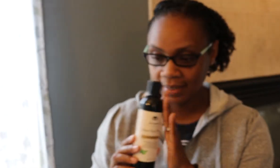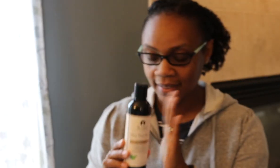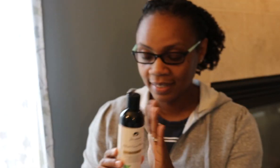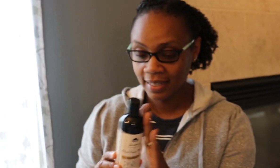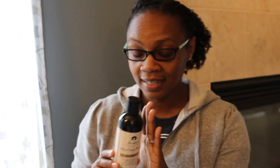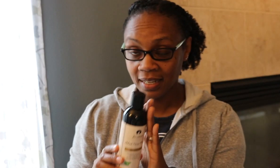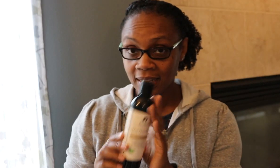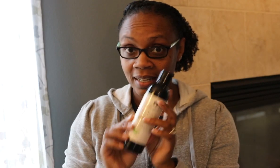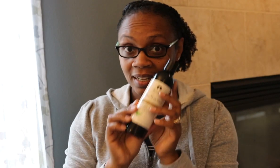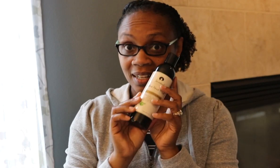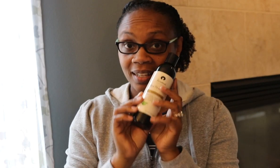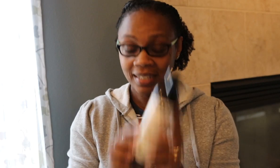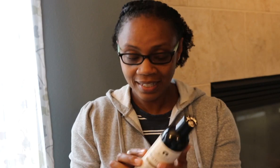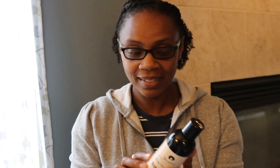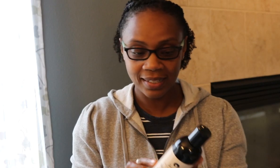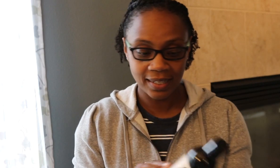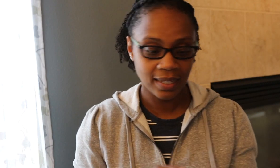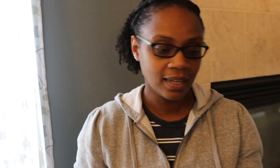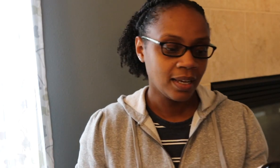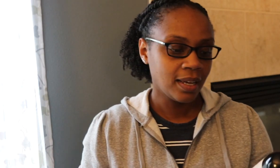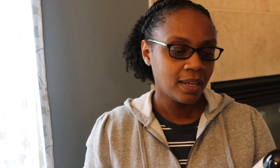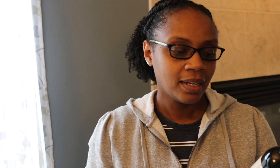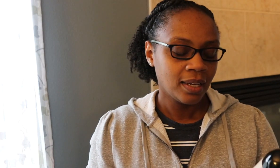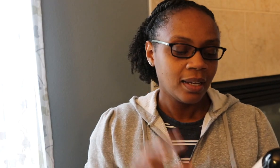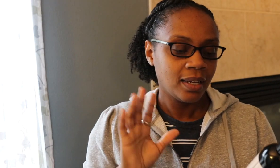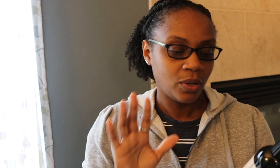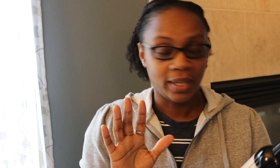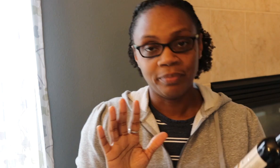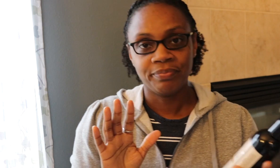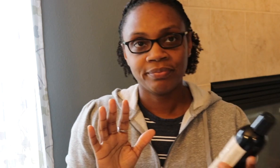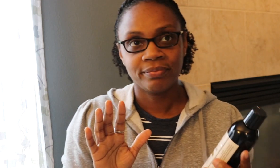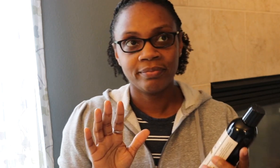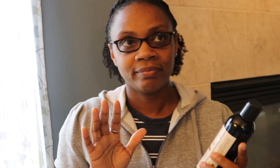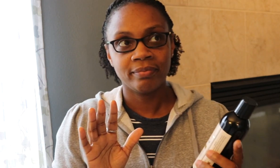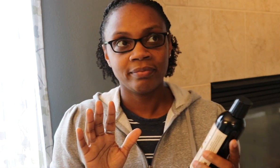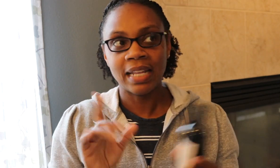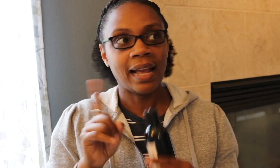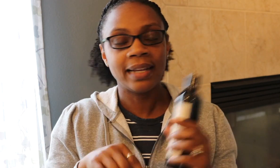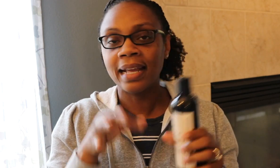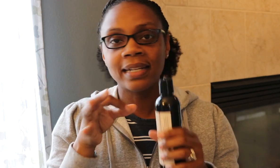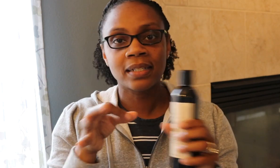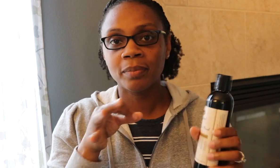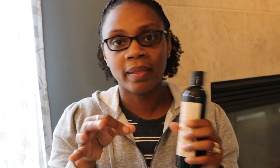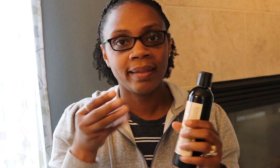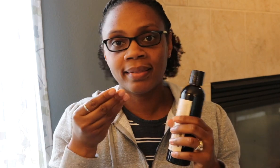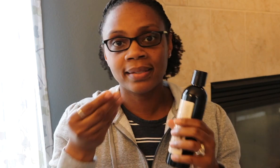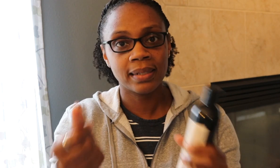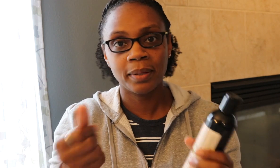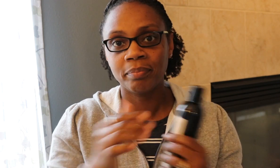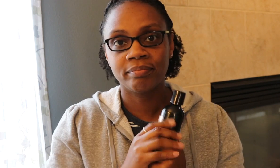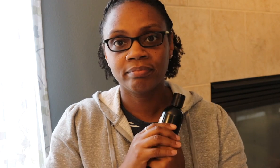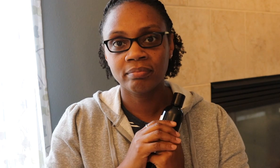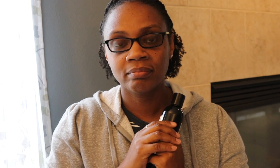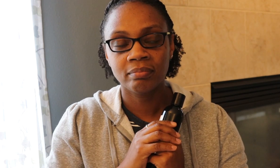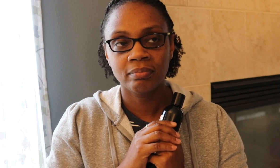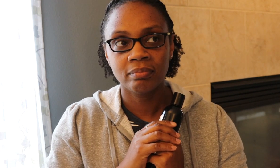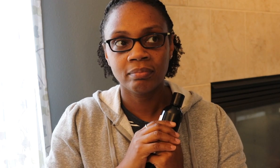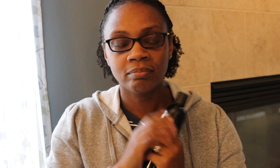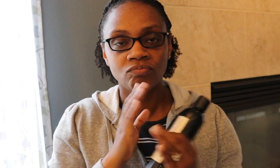Okay guys, this Aloe Vera Wash. Um, I can't even explain the slip on it.